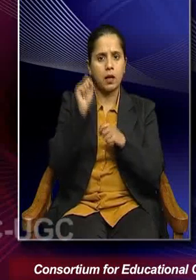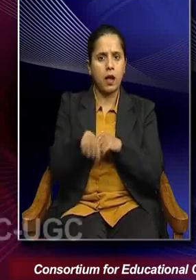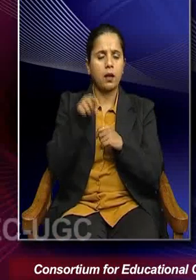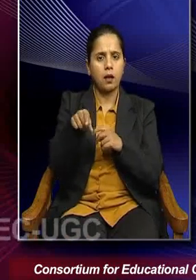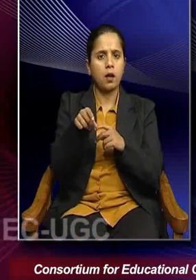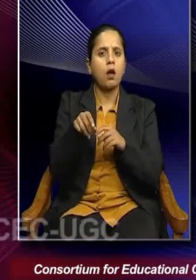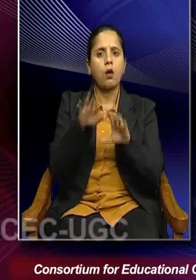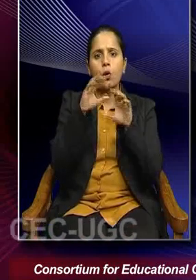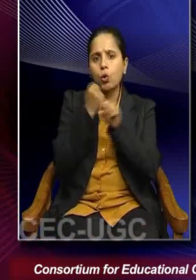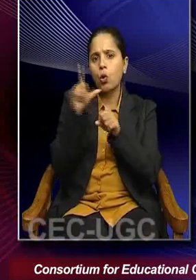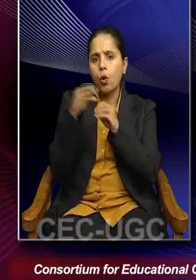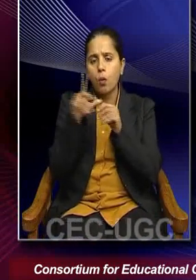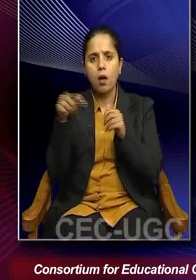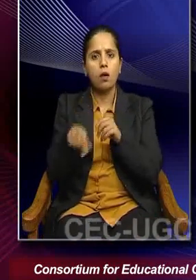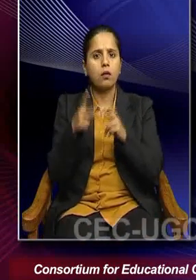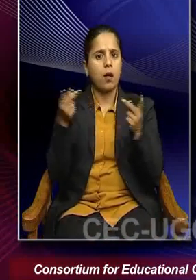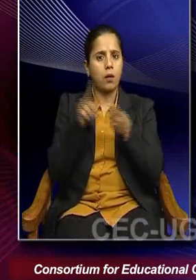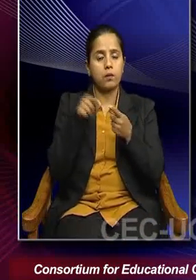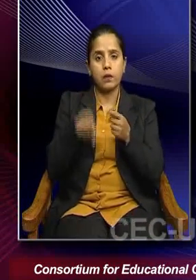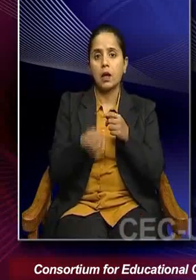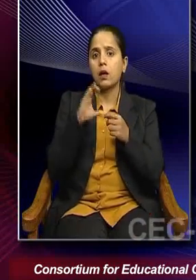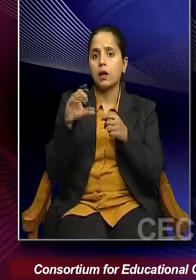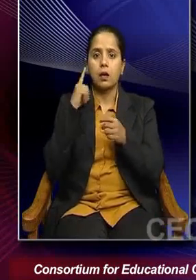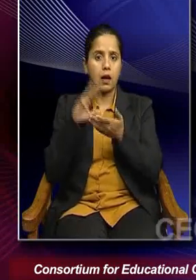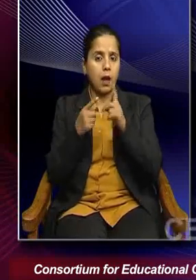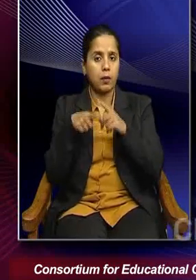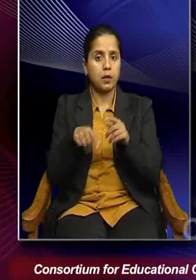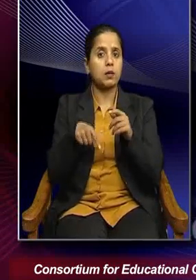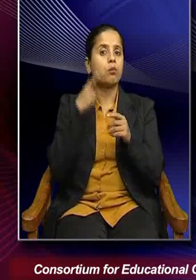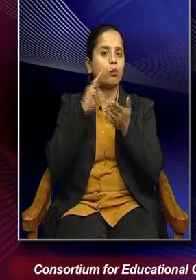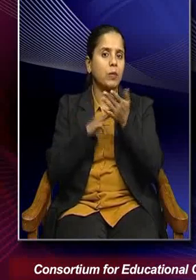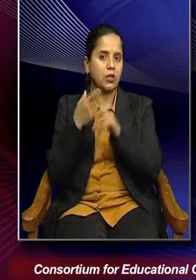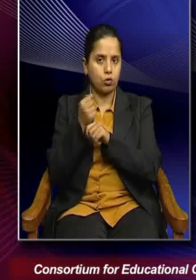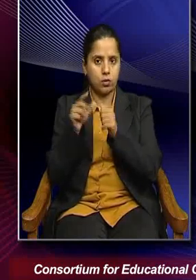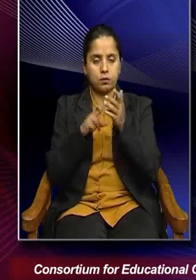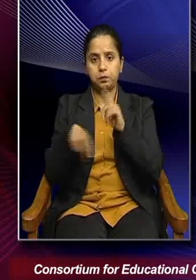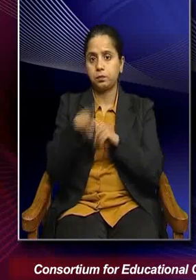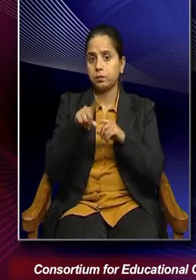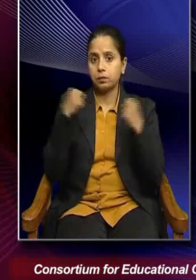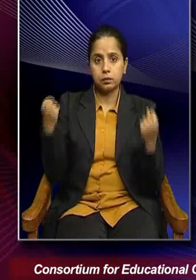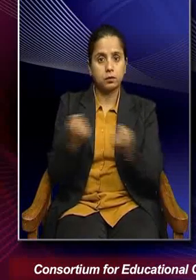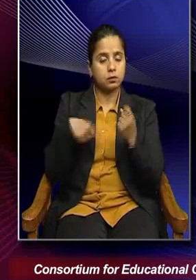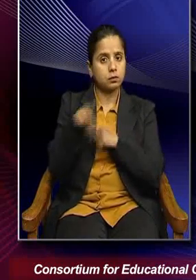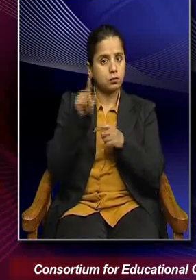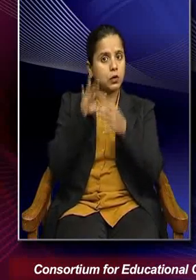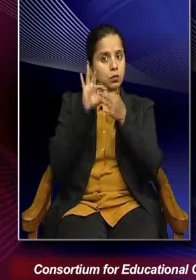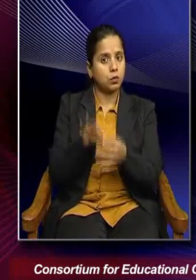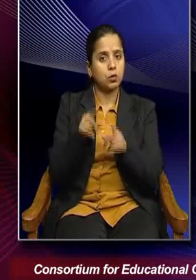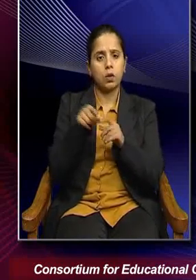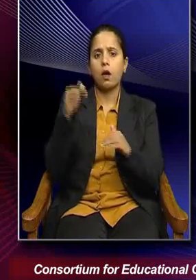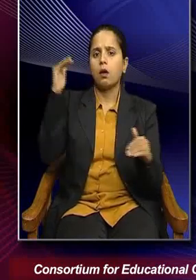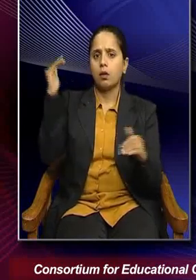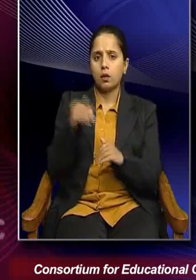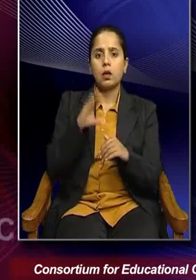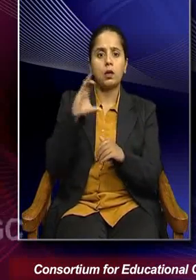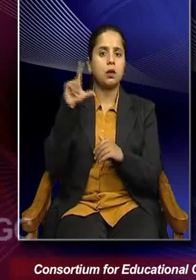global warming. So, climate mitigation is one of the important agendas wherein effort has to be made in order to reduce the